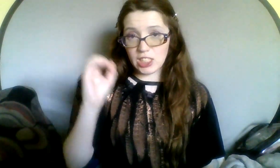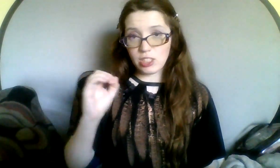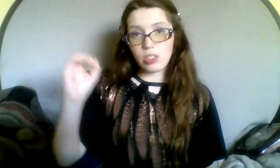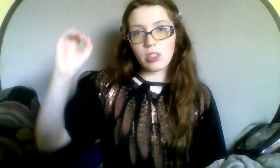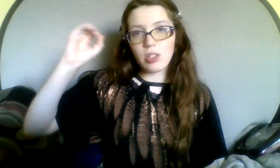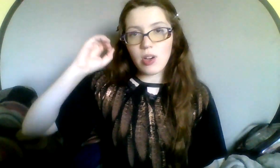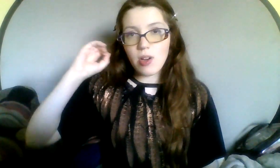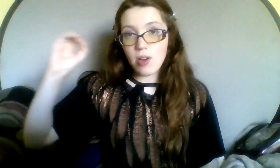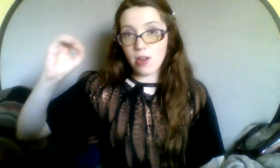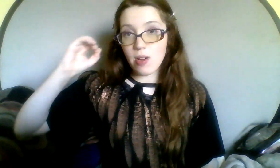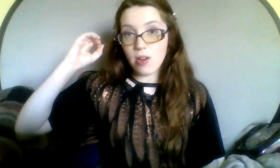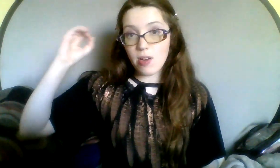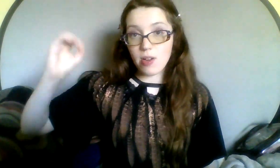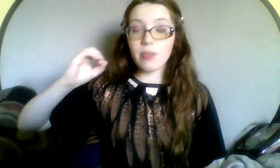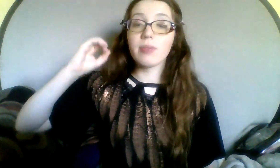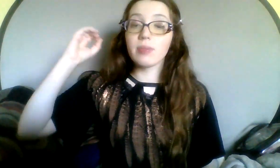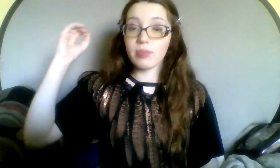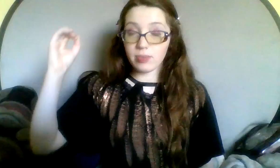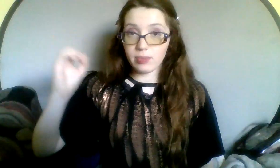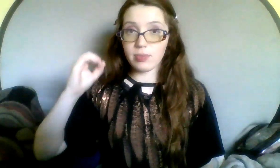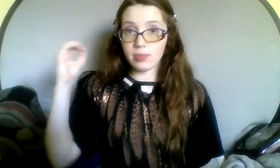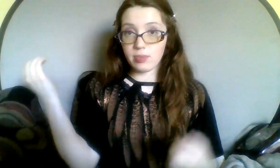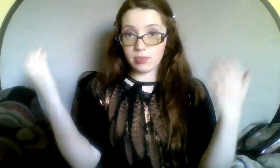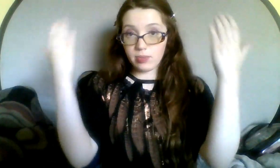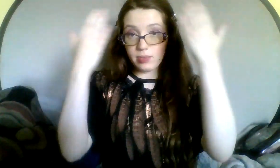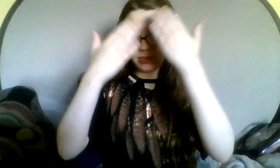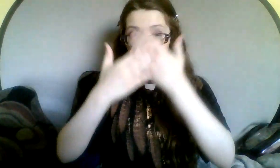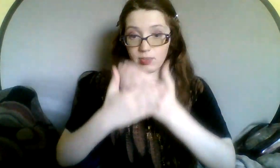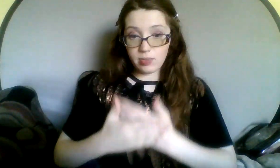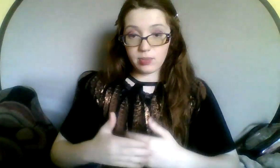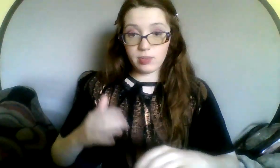dawn